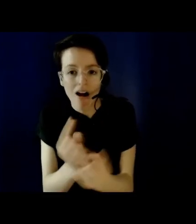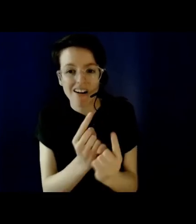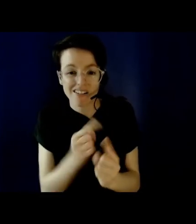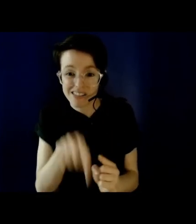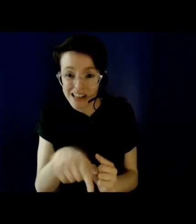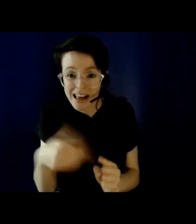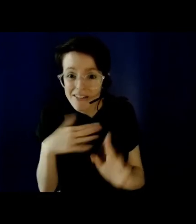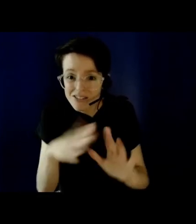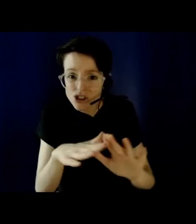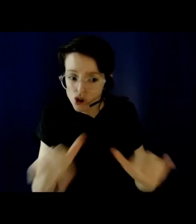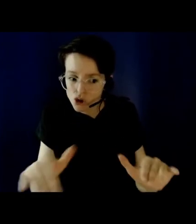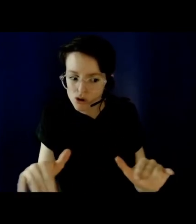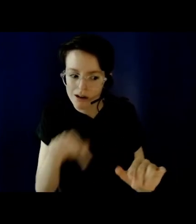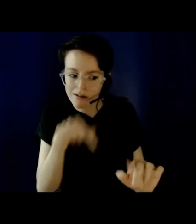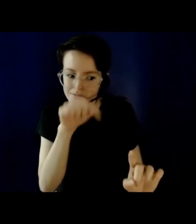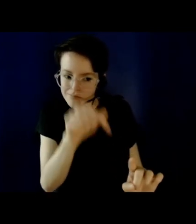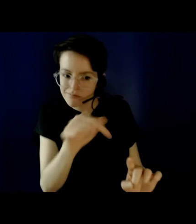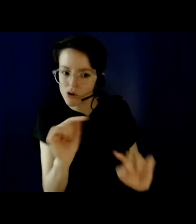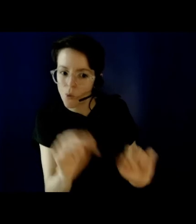COVID is spreading like crazy.